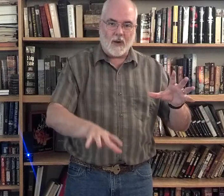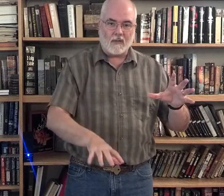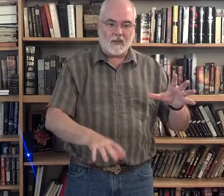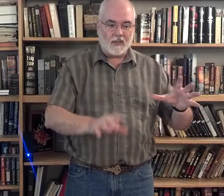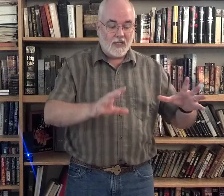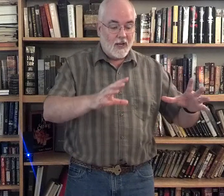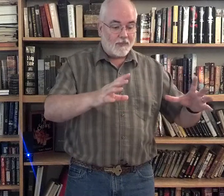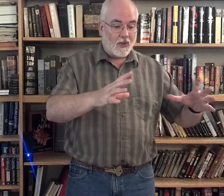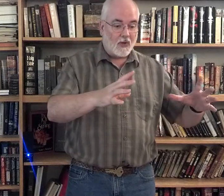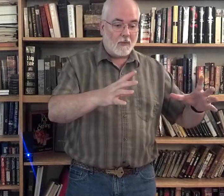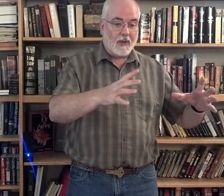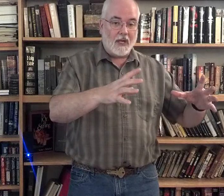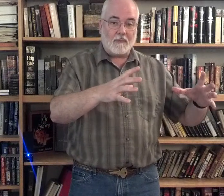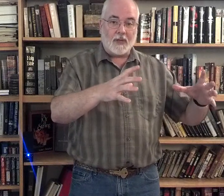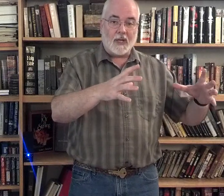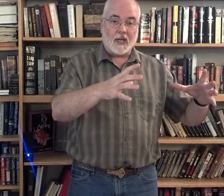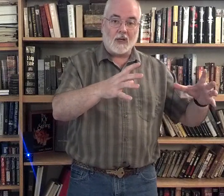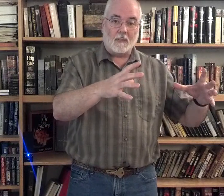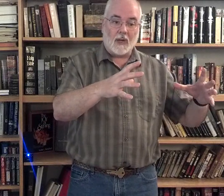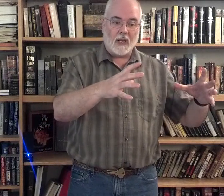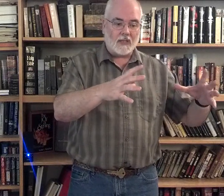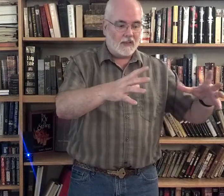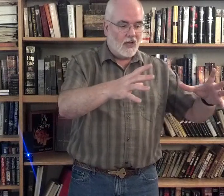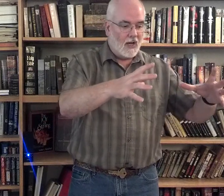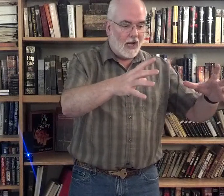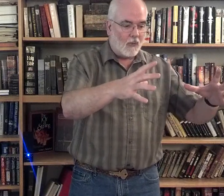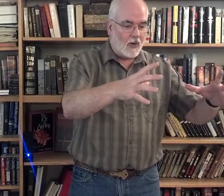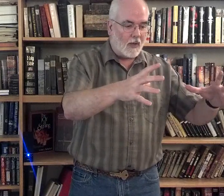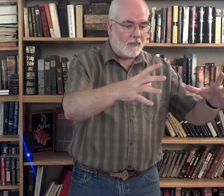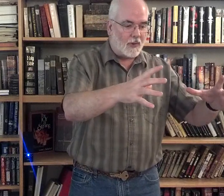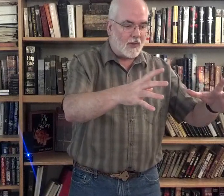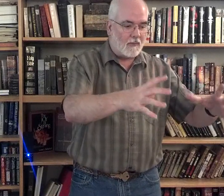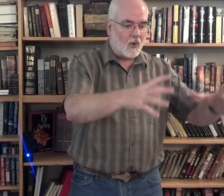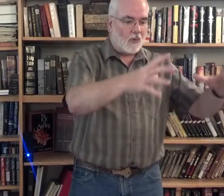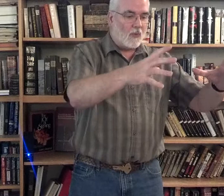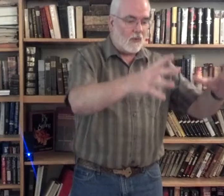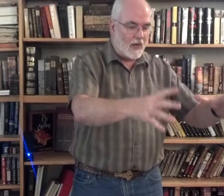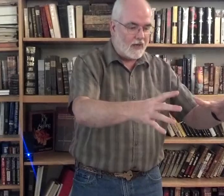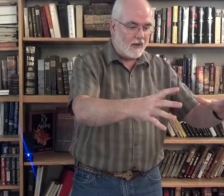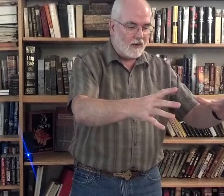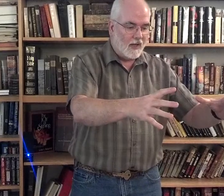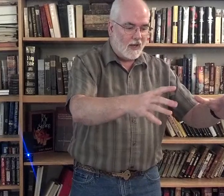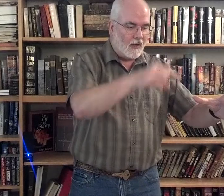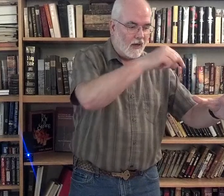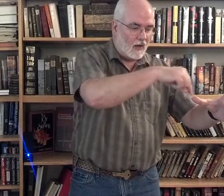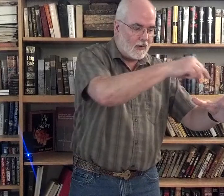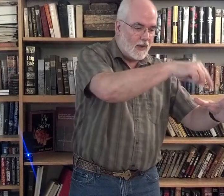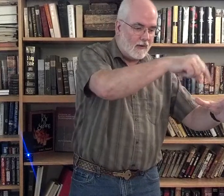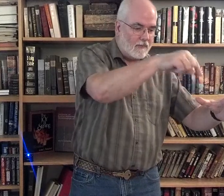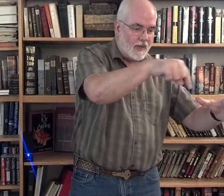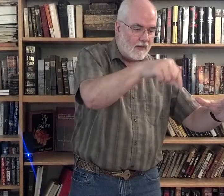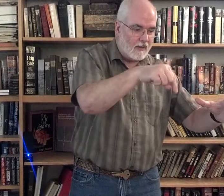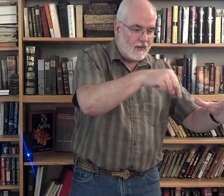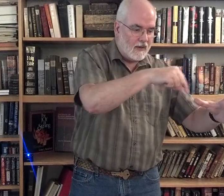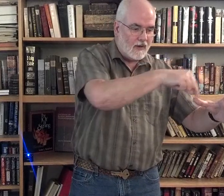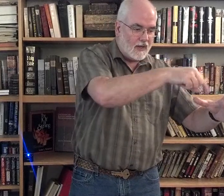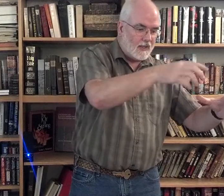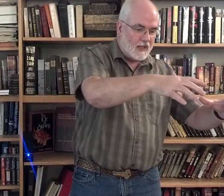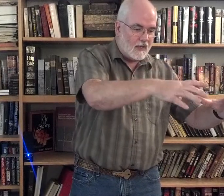this. They're going to be in a particular place. And, we're going to put them right here. There are twelve men sitting around